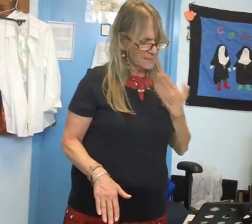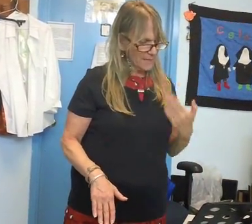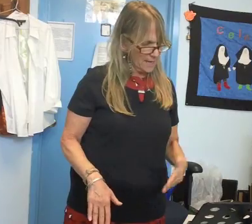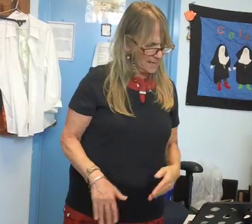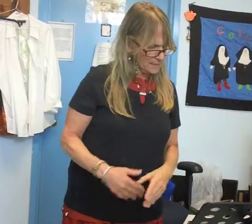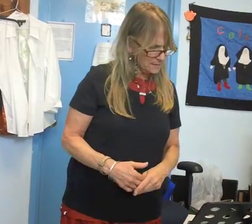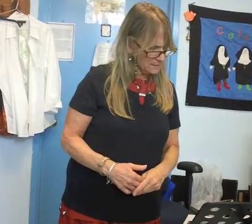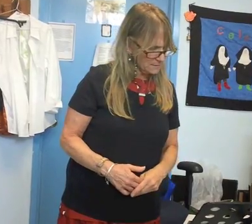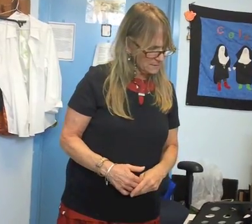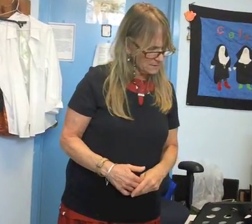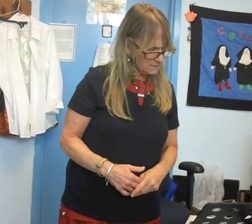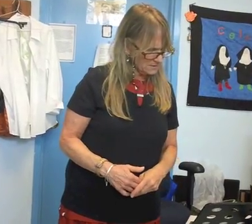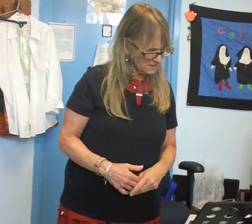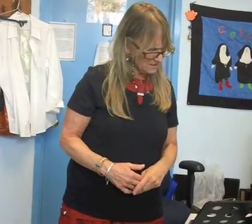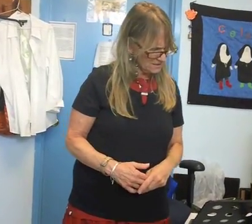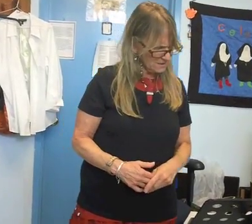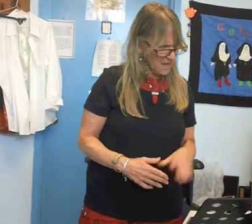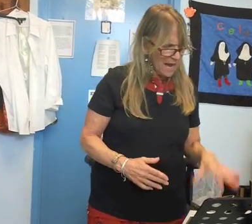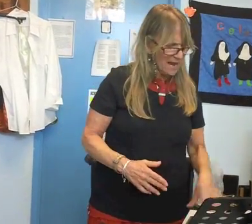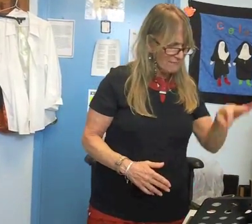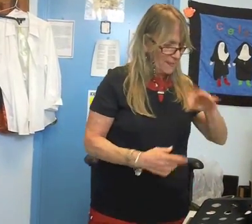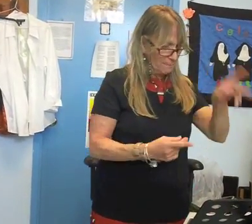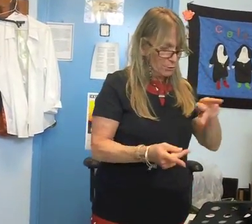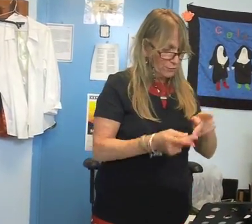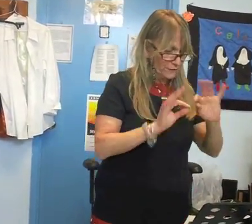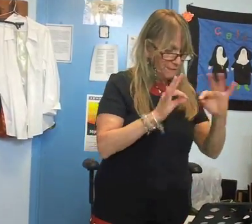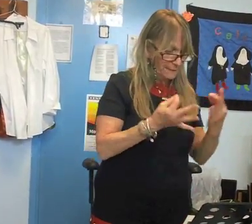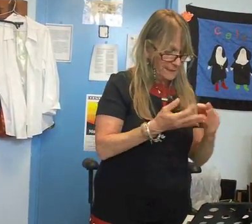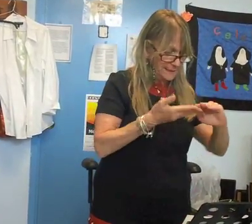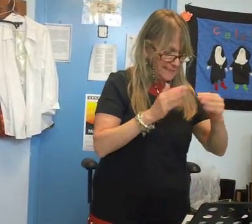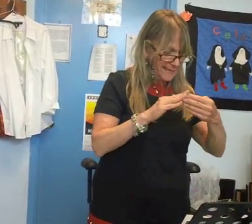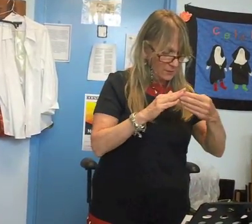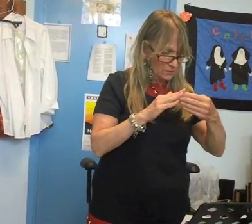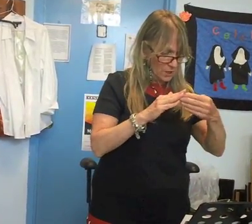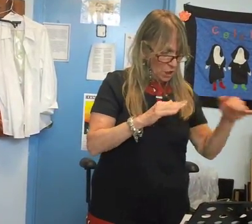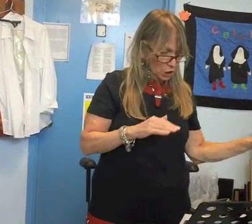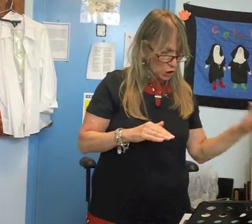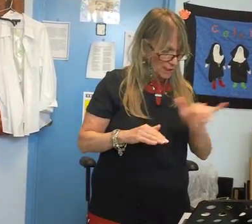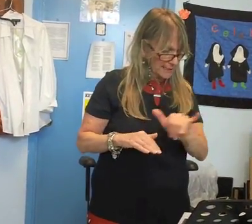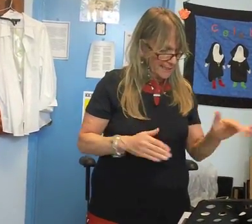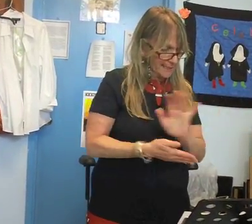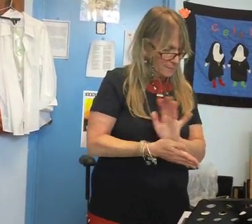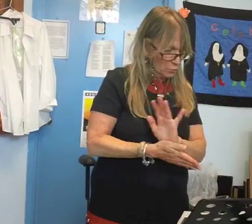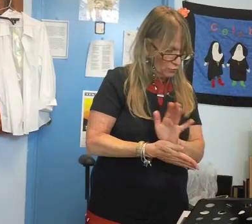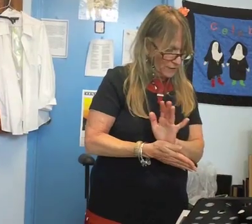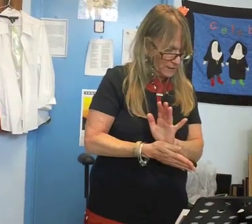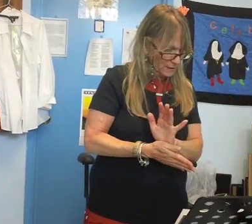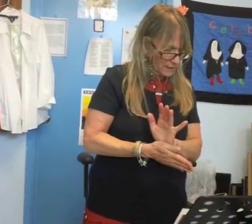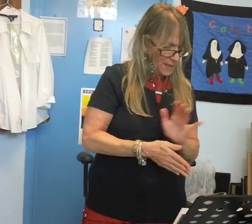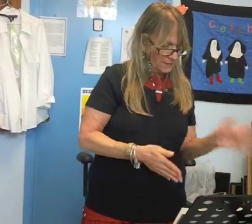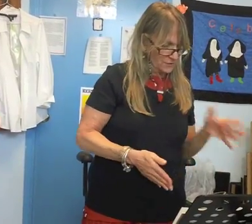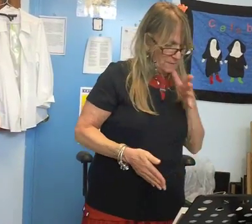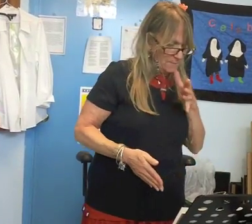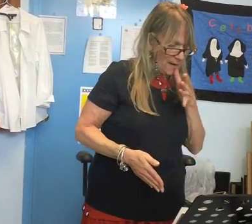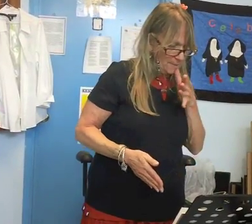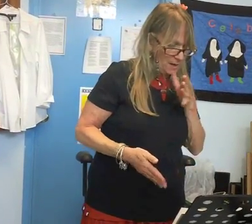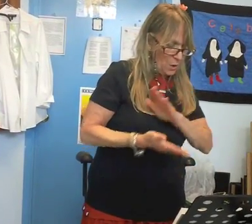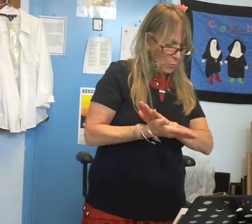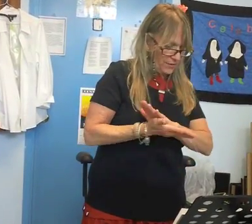and doorstep I found the perfect family in town just like in the movie there's a mama with a